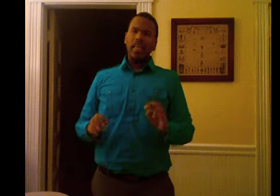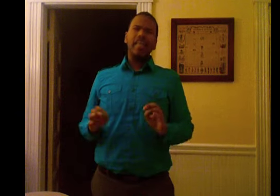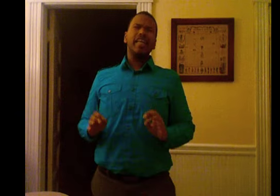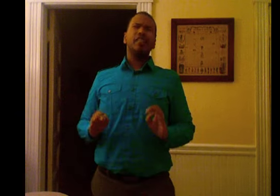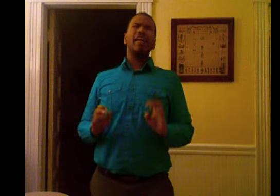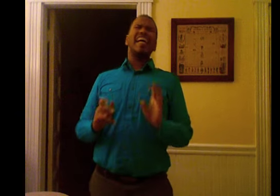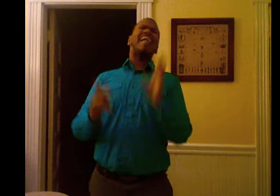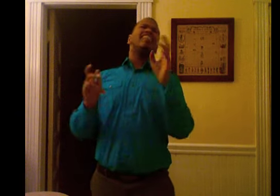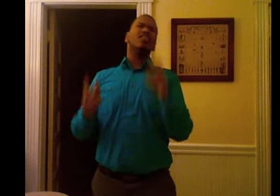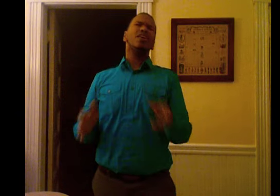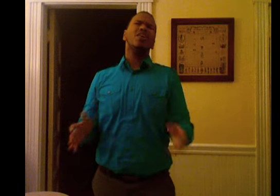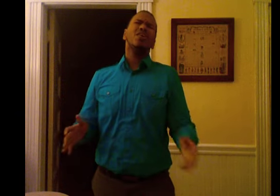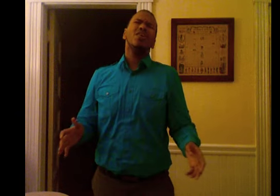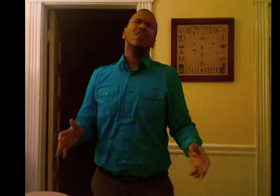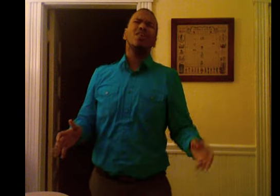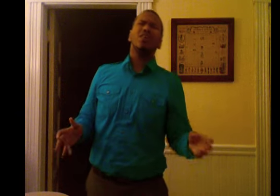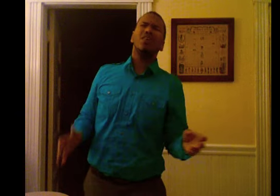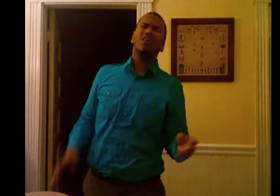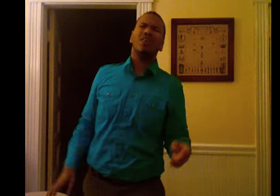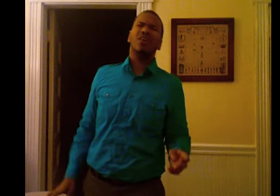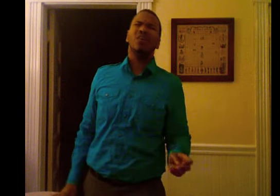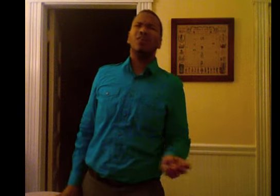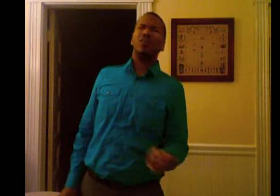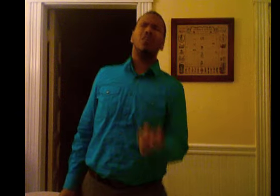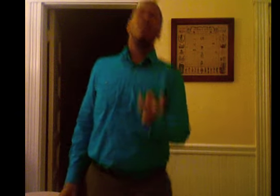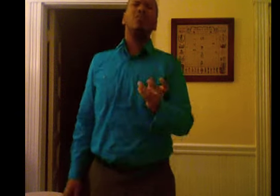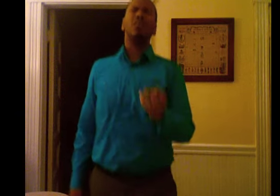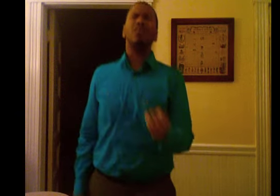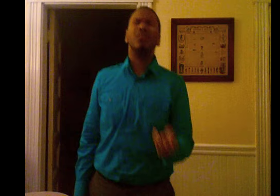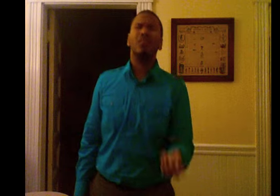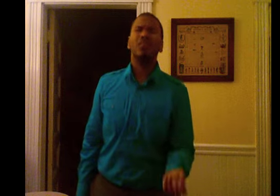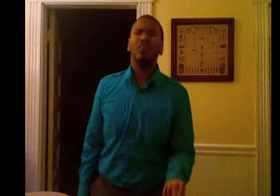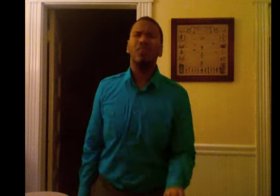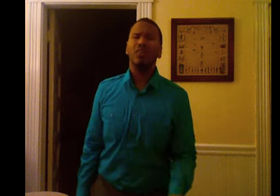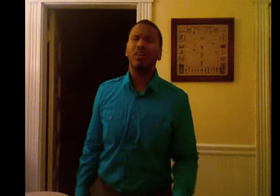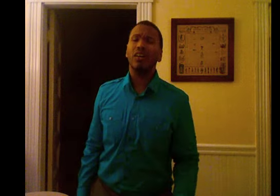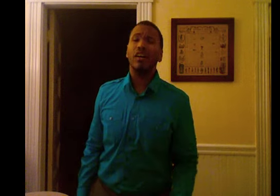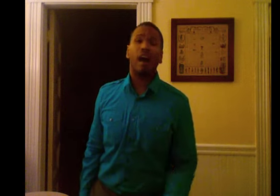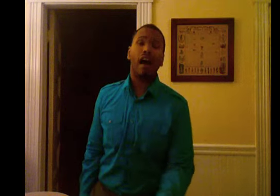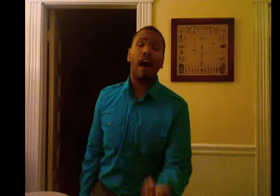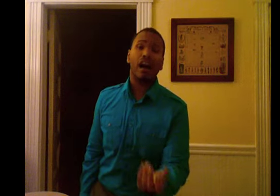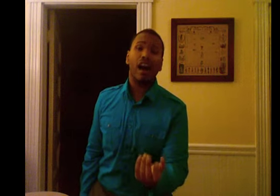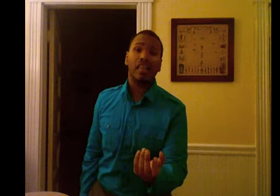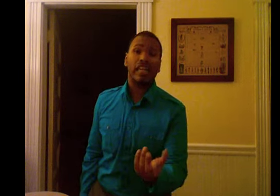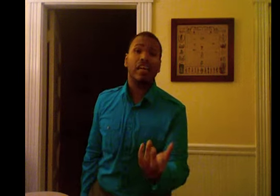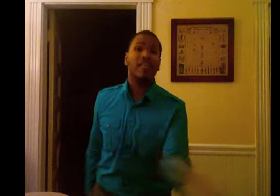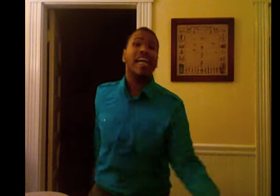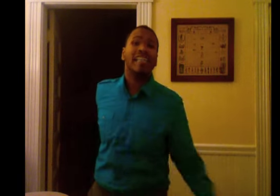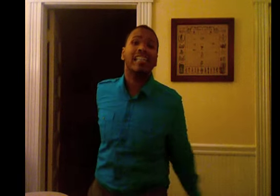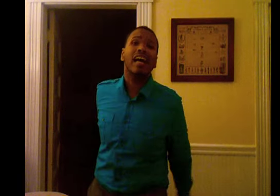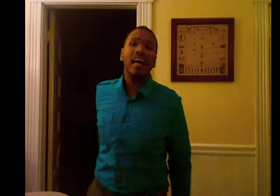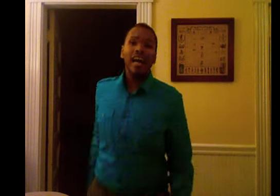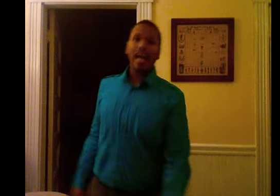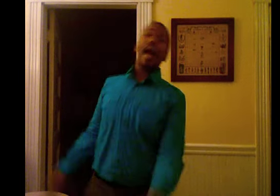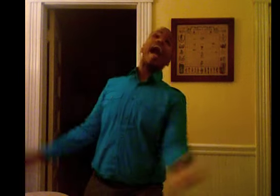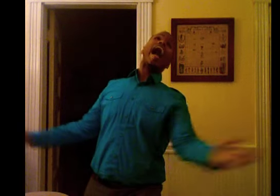if in two are living ever.